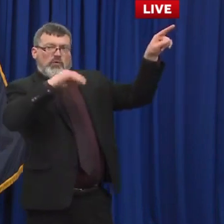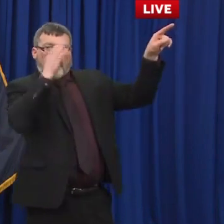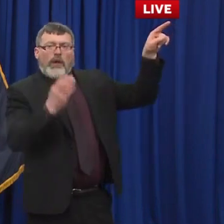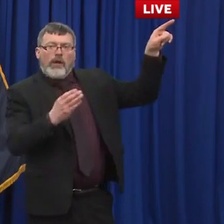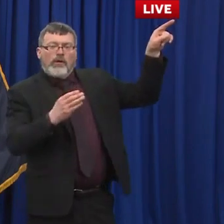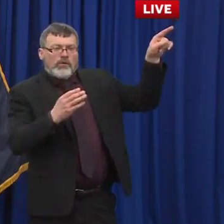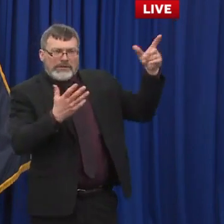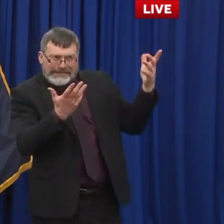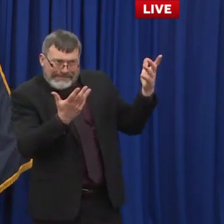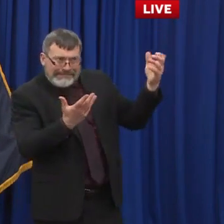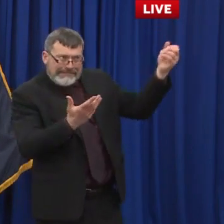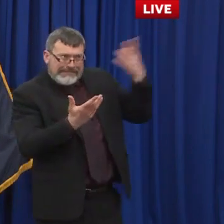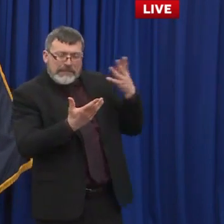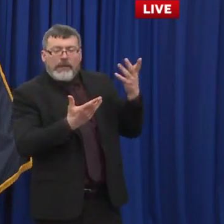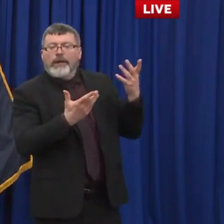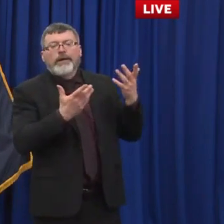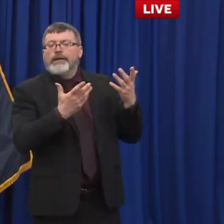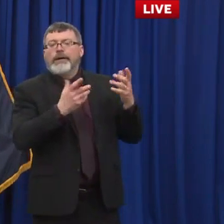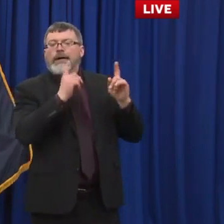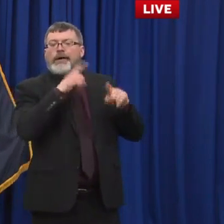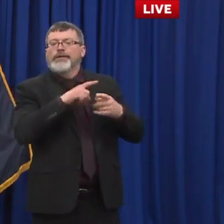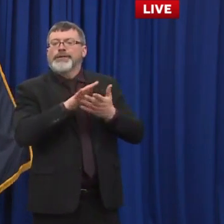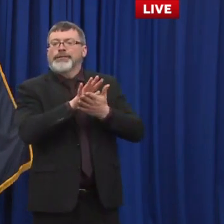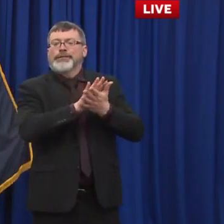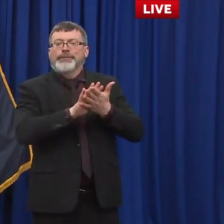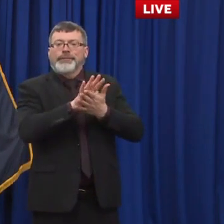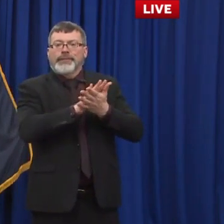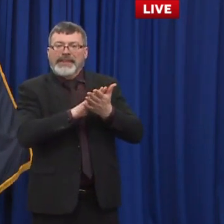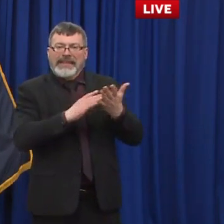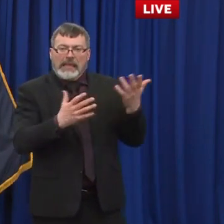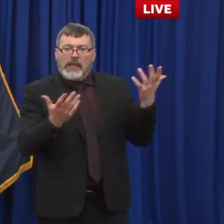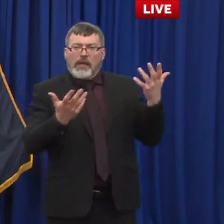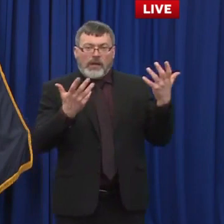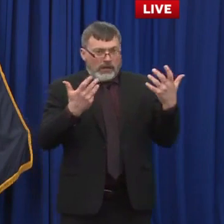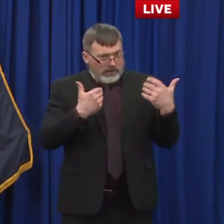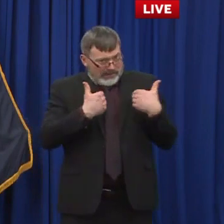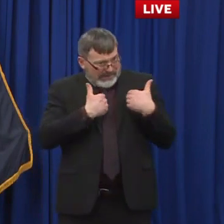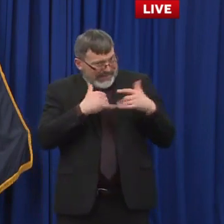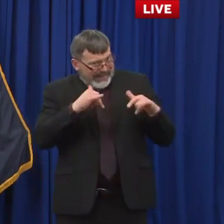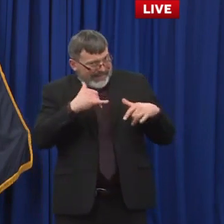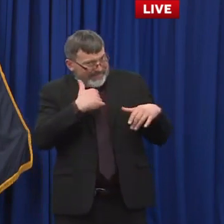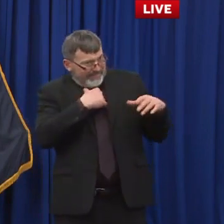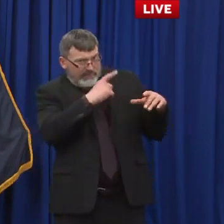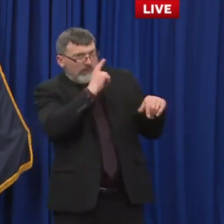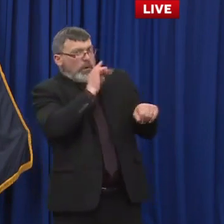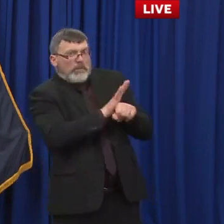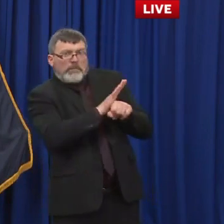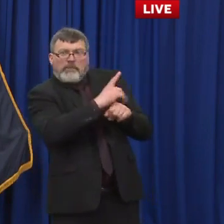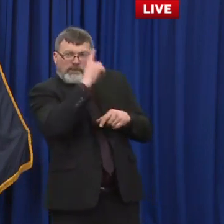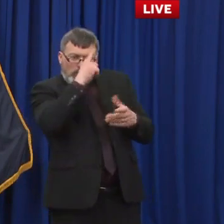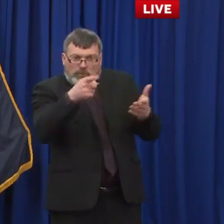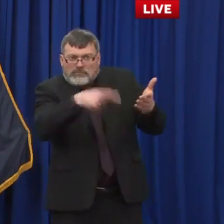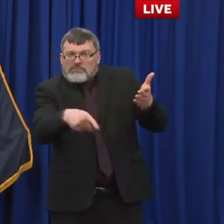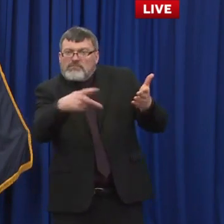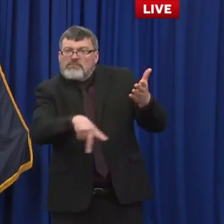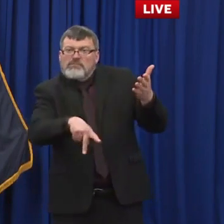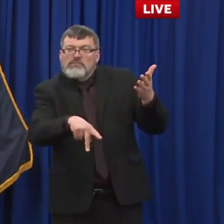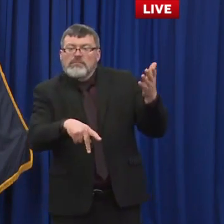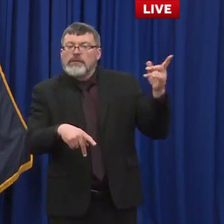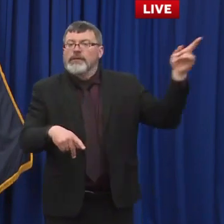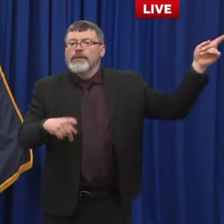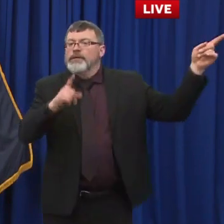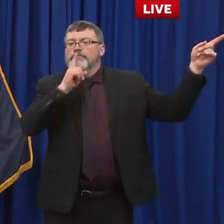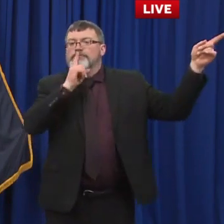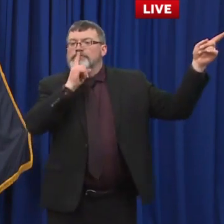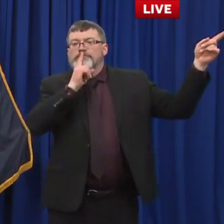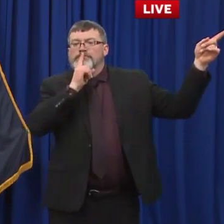producing the vaccine over these past few weeks. There was no, they didn't give any clarity that that had actually happened, which was quite surprising, I think,